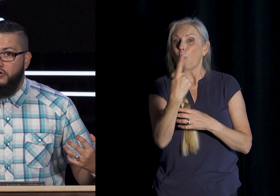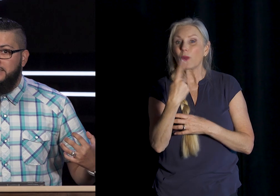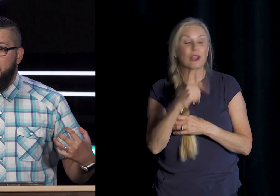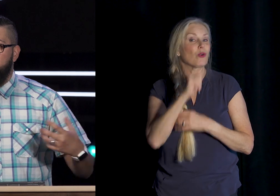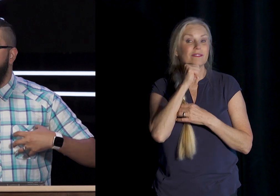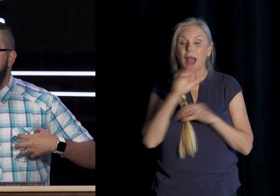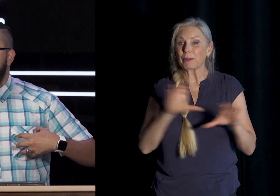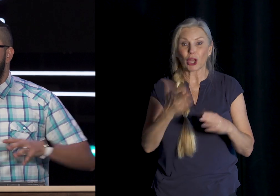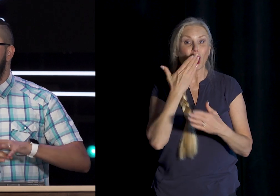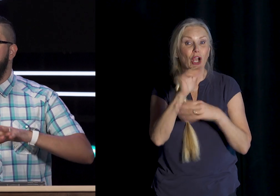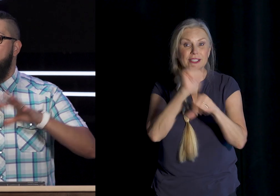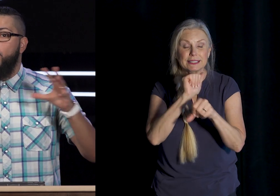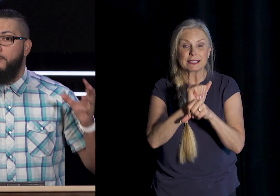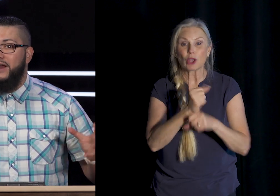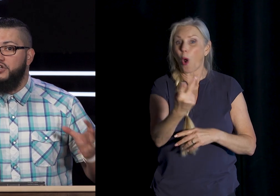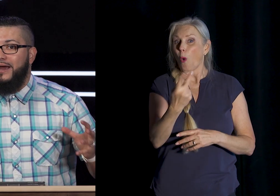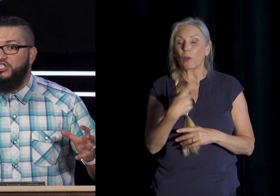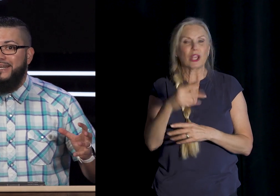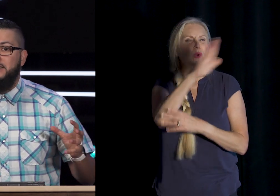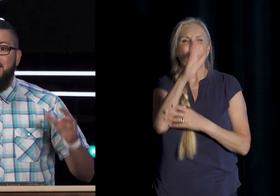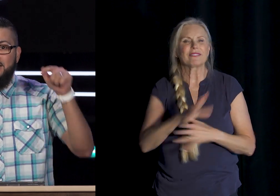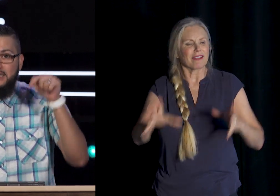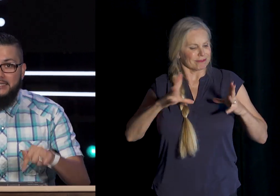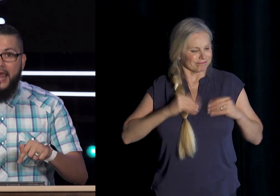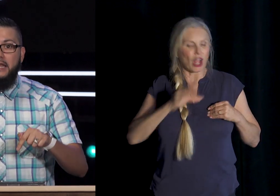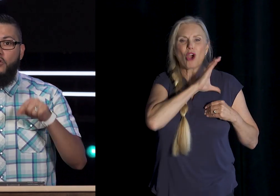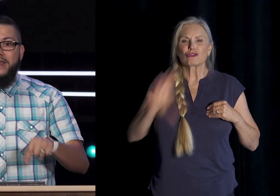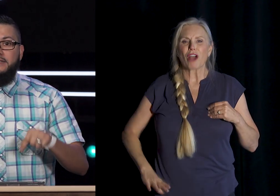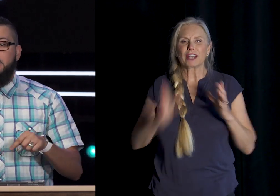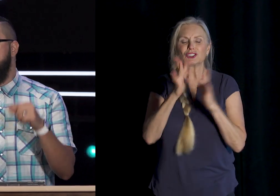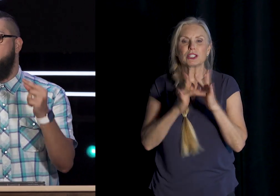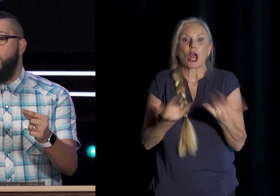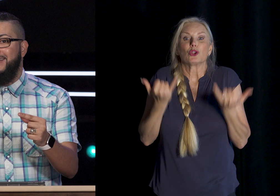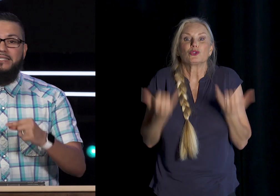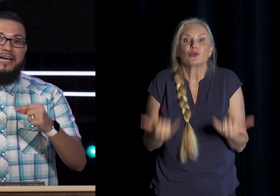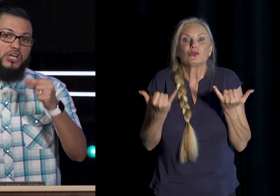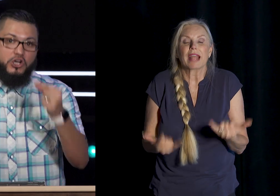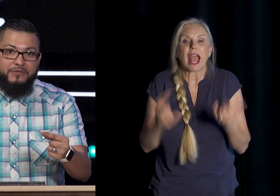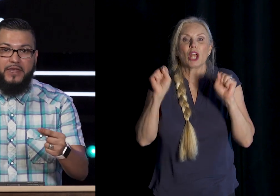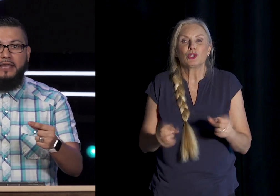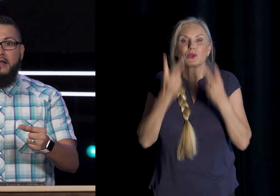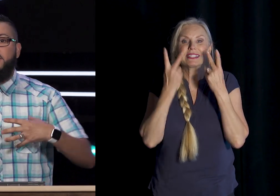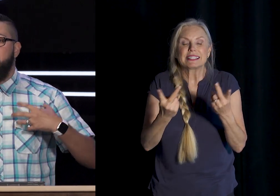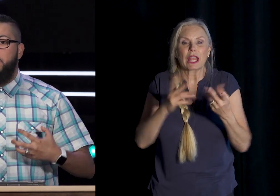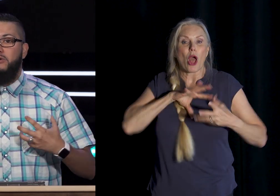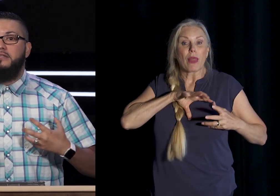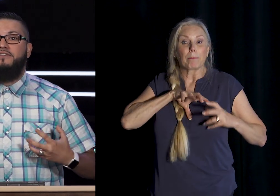Good deeds We Who have Never Embraced Christ Jesus Today We can See Brokenness As a Good thing That the Spirit of The living